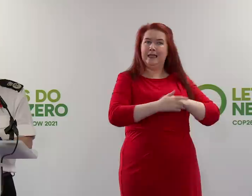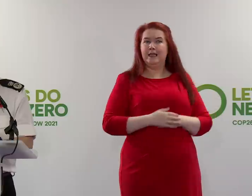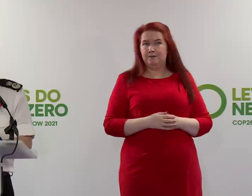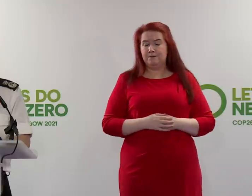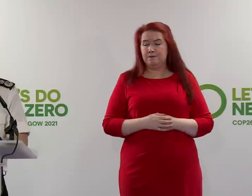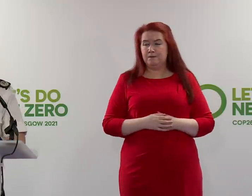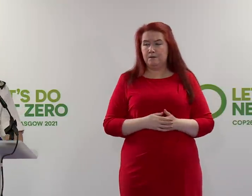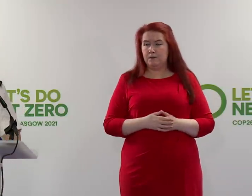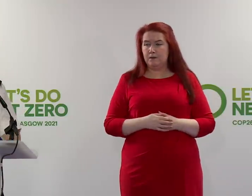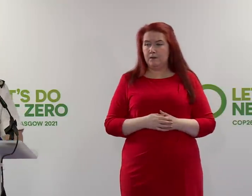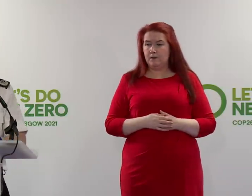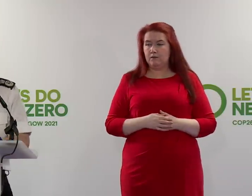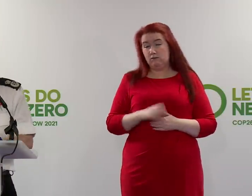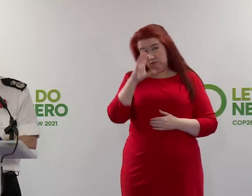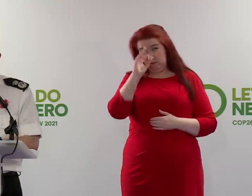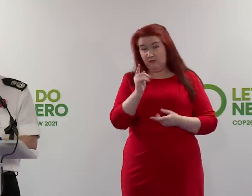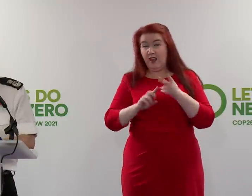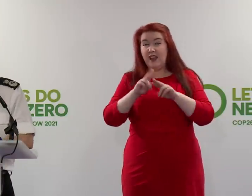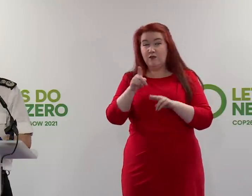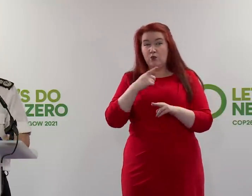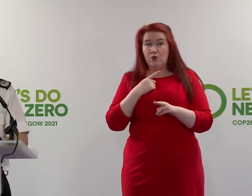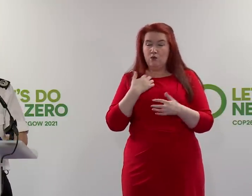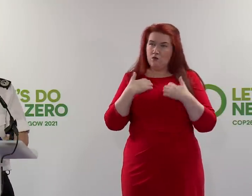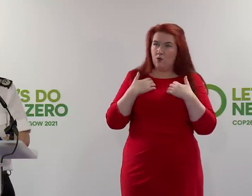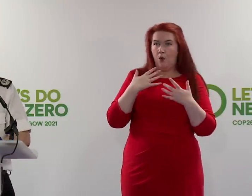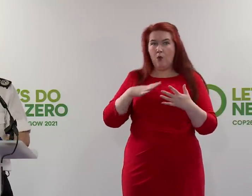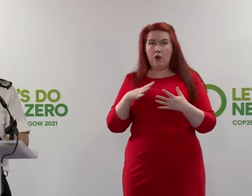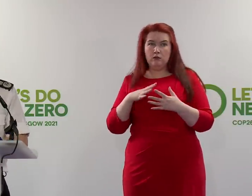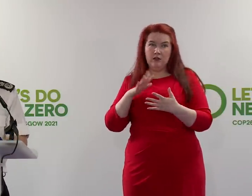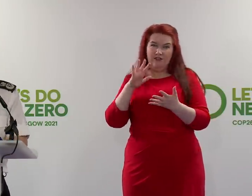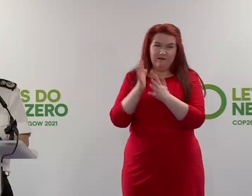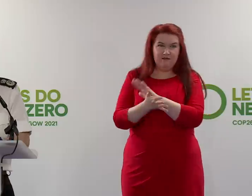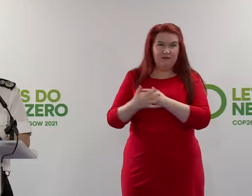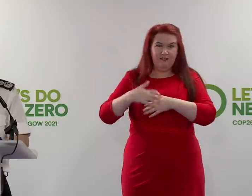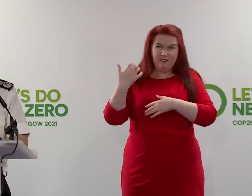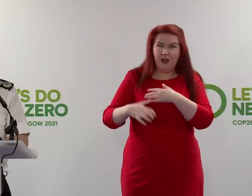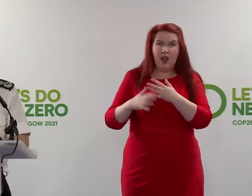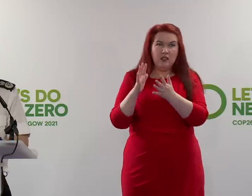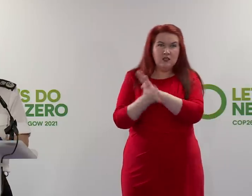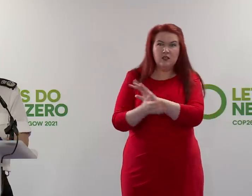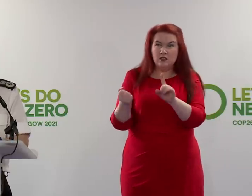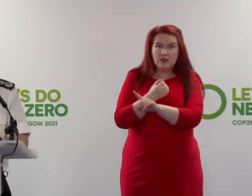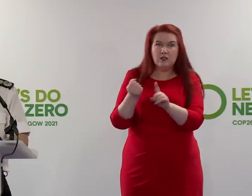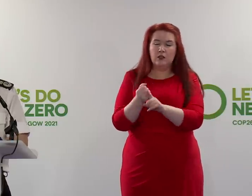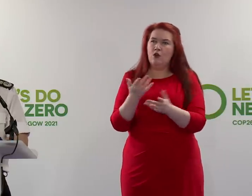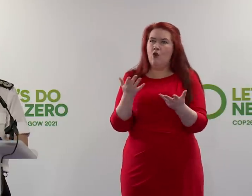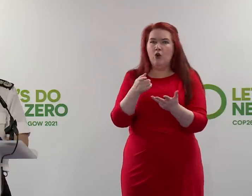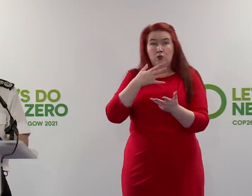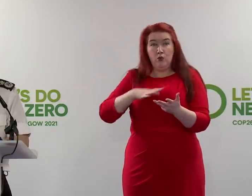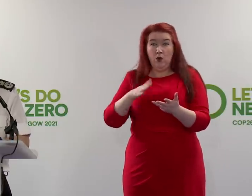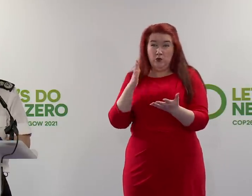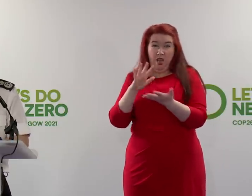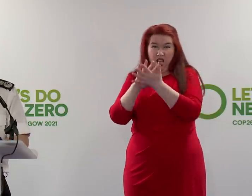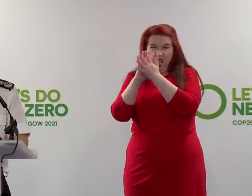But to those intent on violent disorder and damage, to those who seek to disrupt the climate conference actually